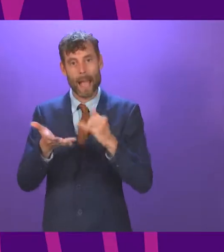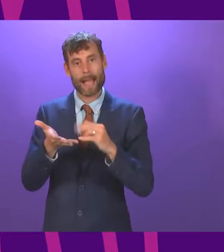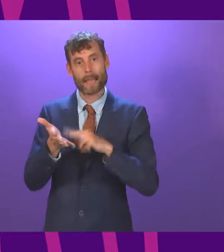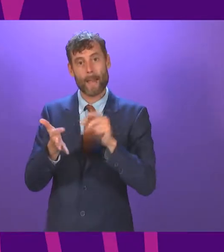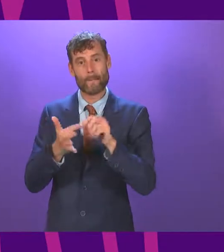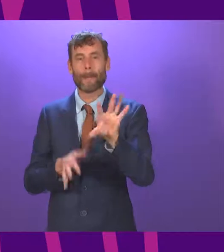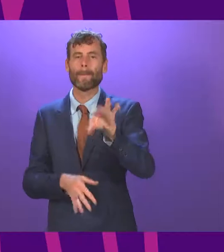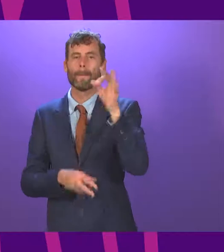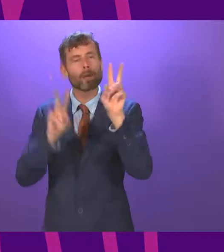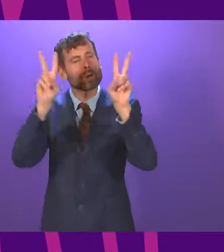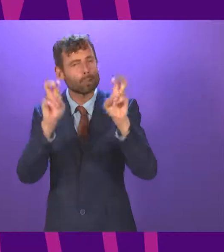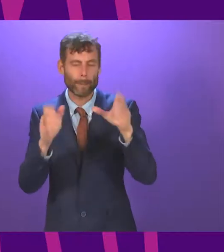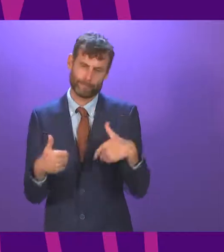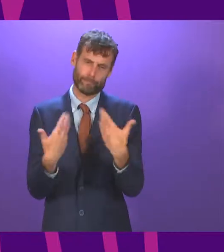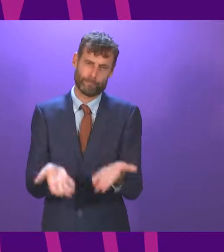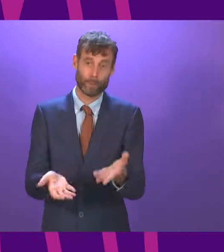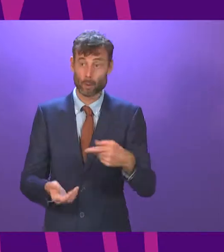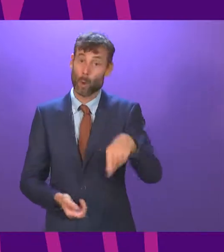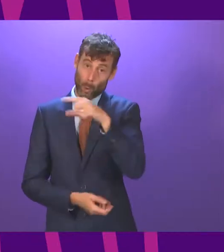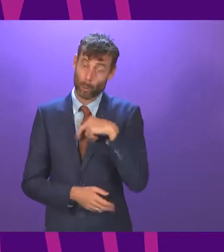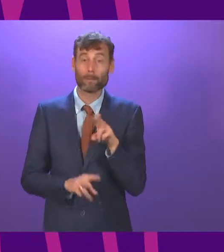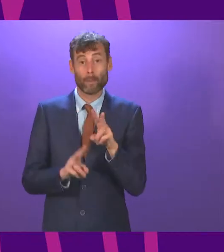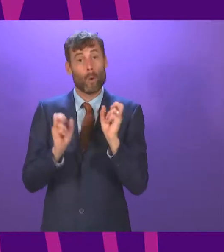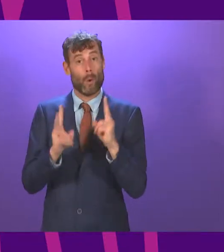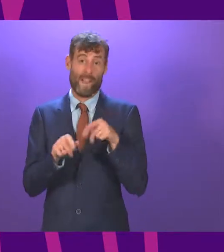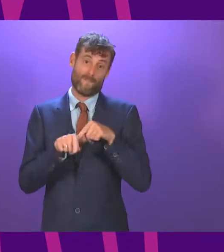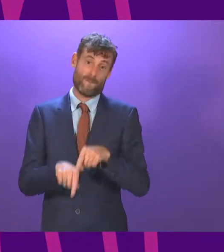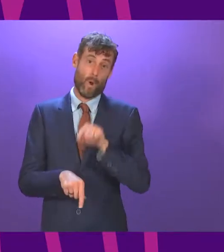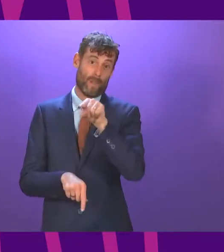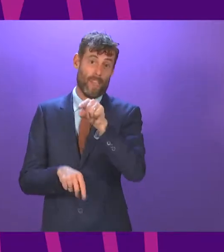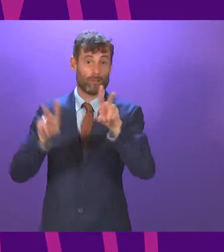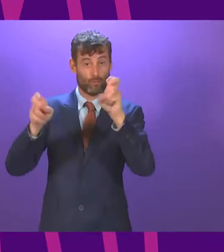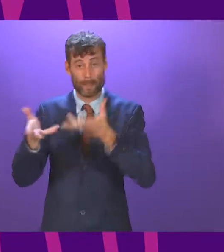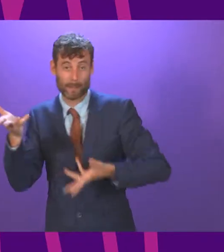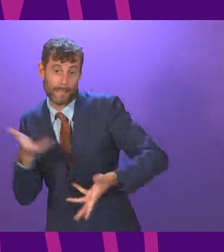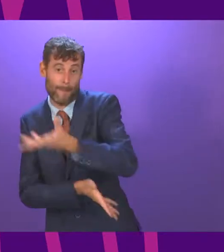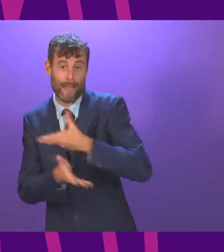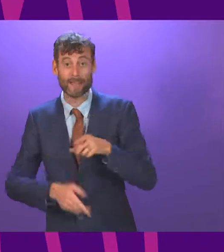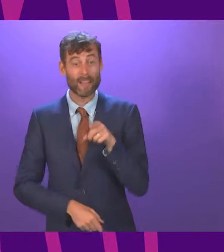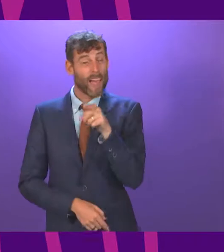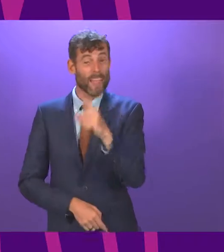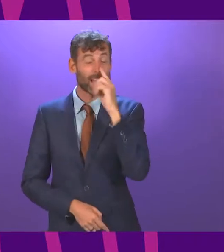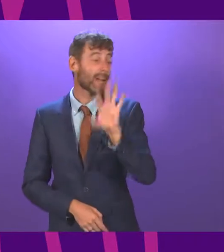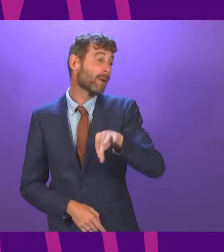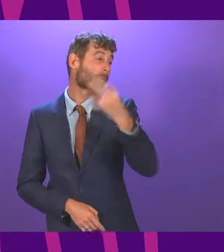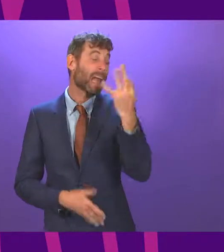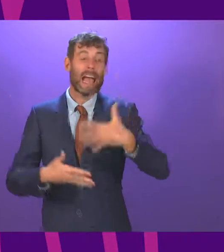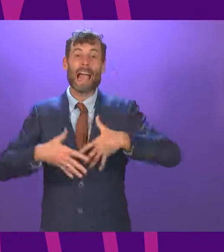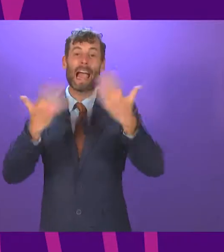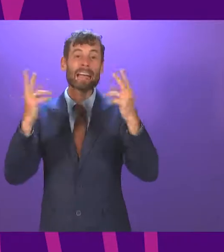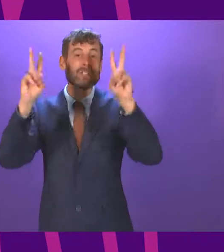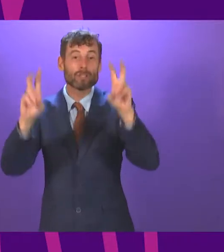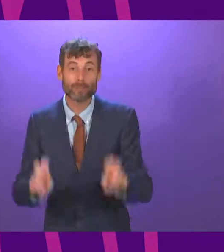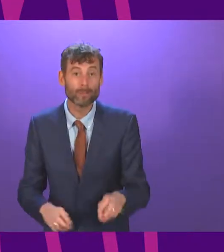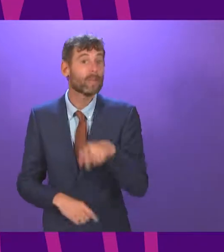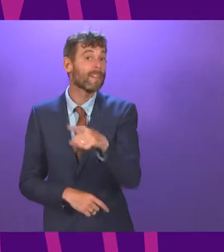topic, get to say we debate it for hours at a time and they could choose any subject they want. They could have chosen to speak